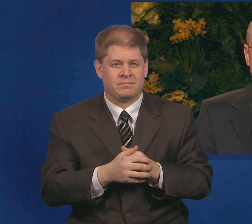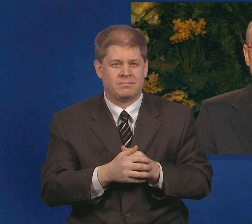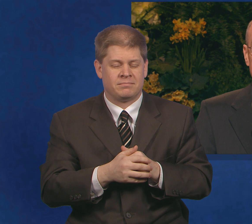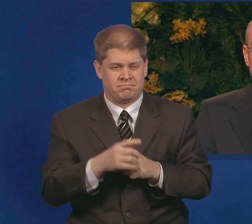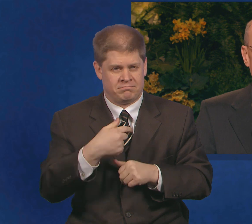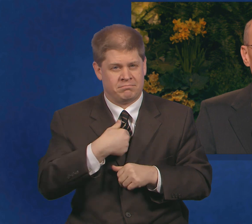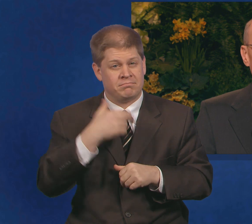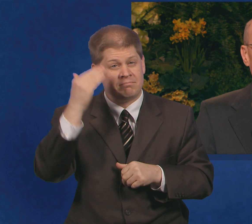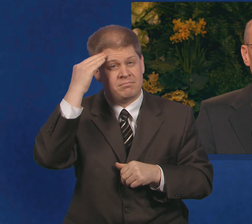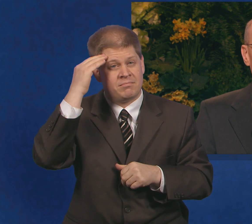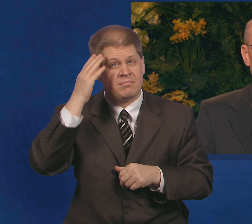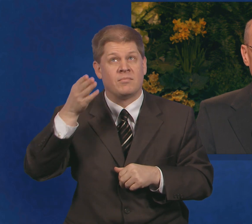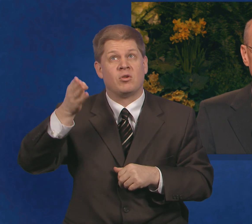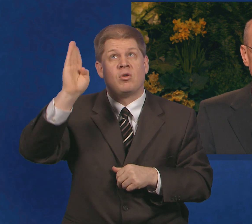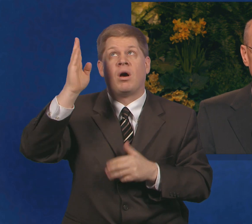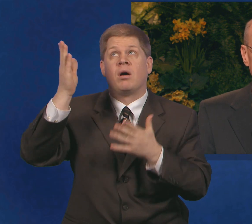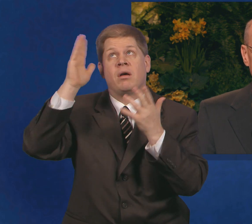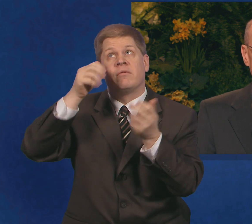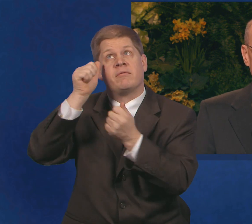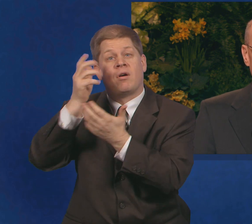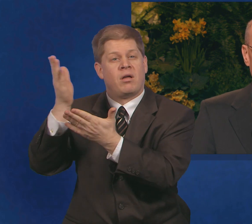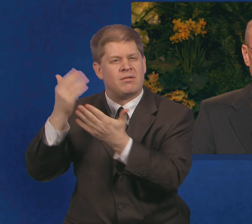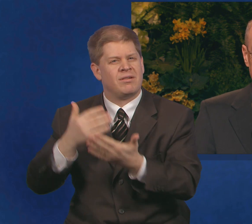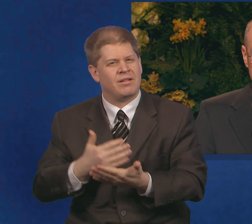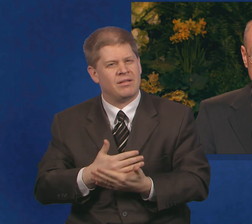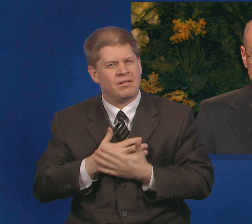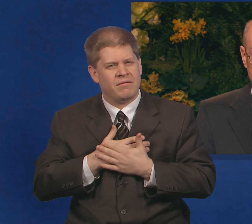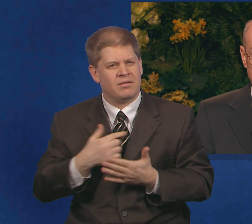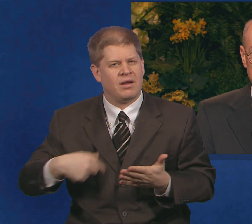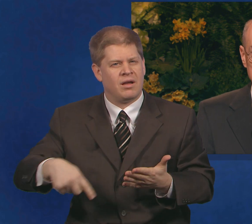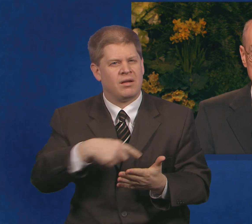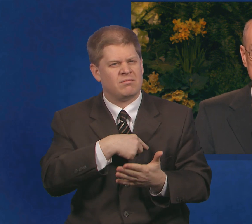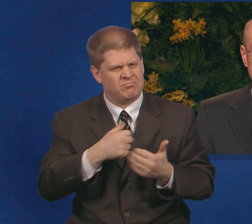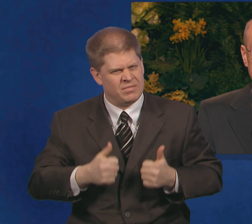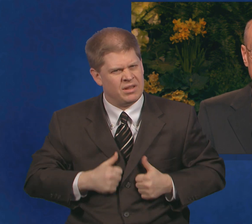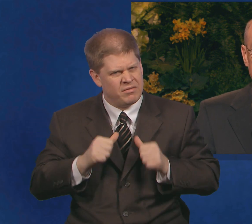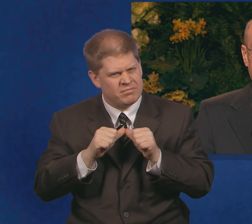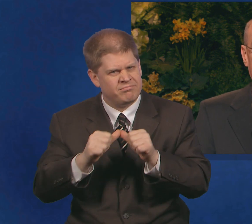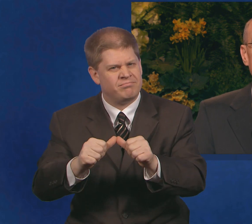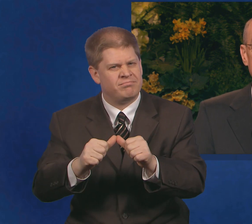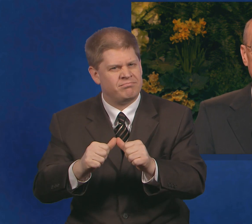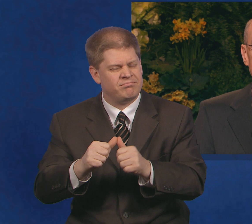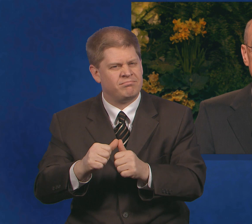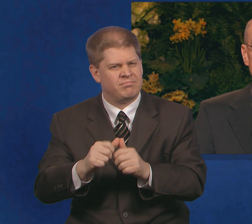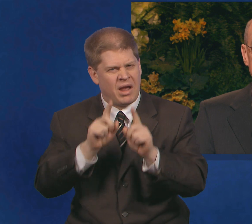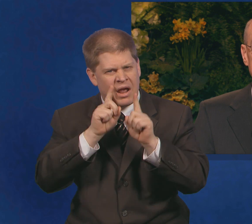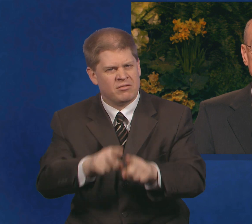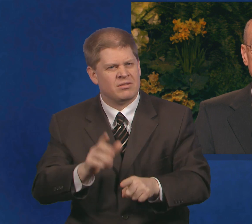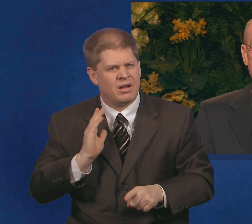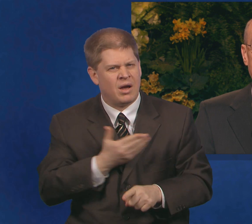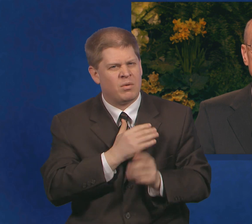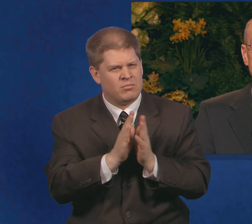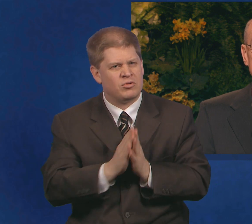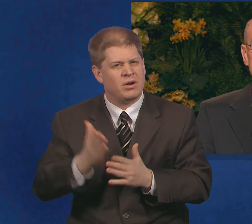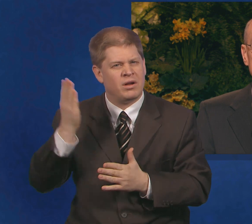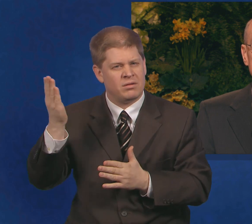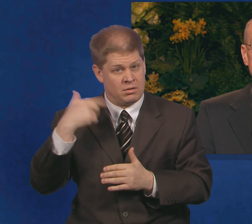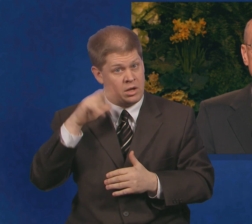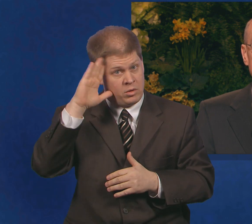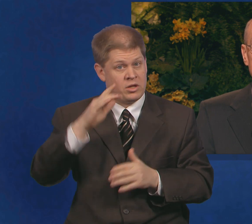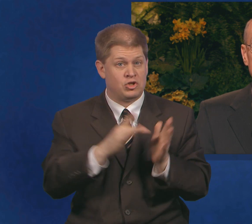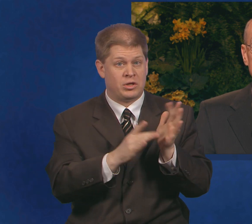I know that God the Father lives and hears our prayers. I know that Jesus is the Christ.